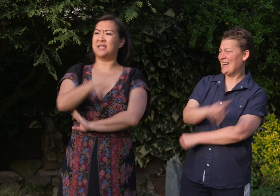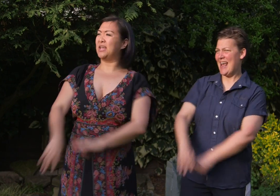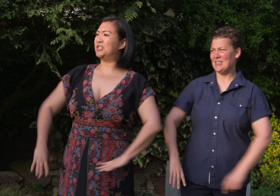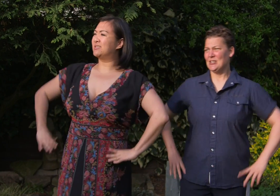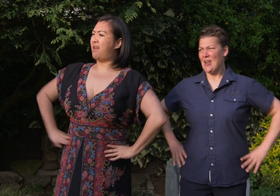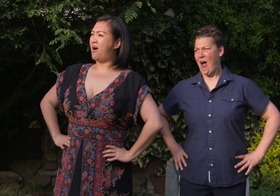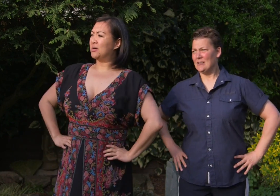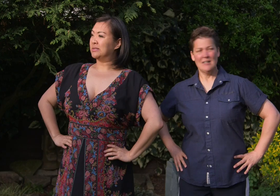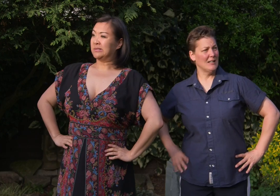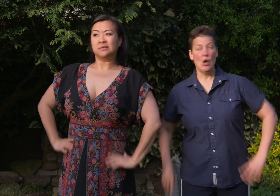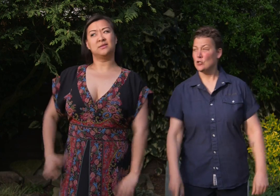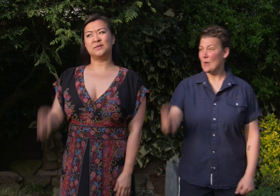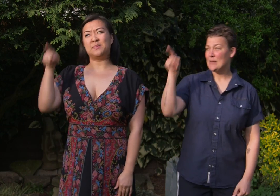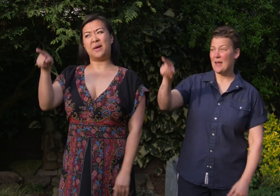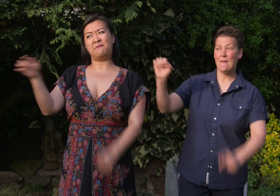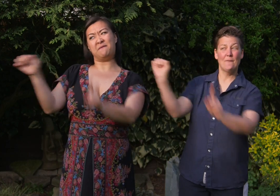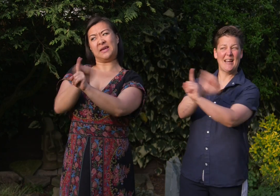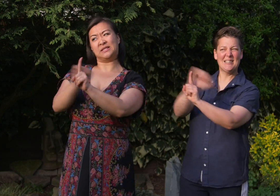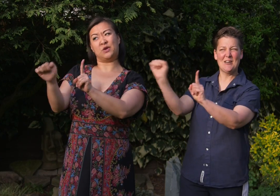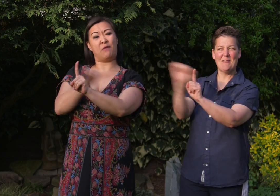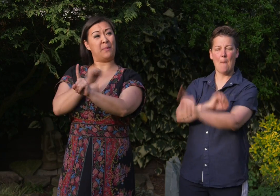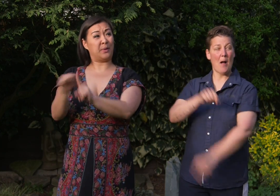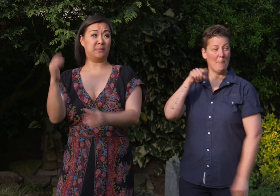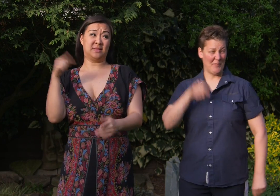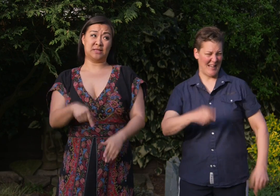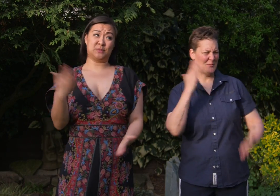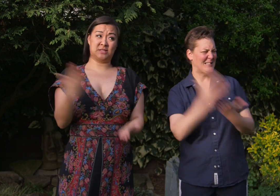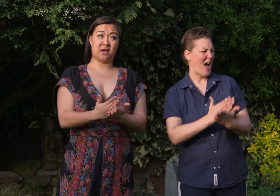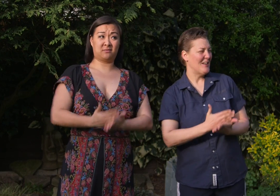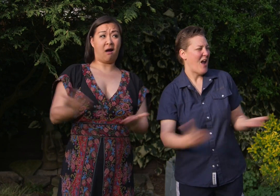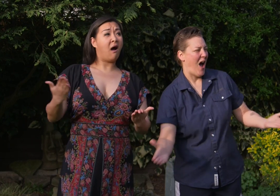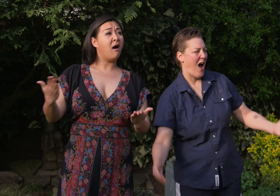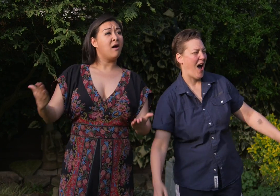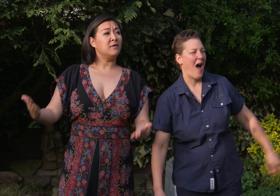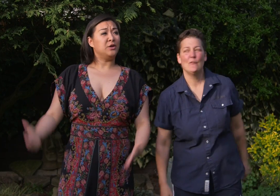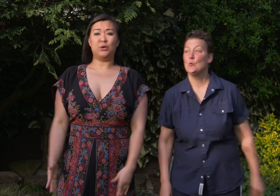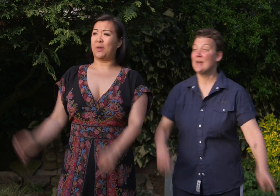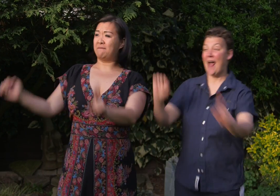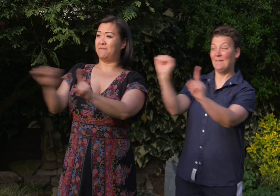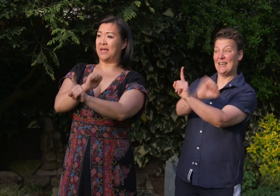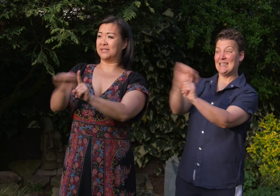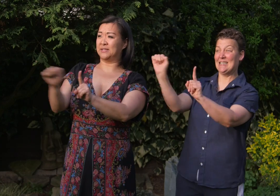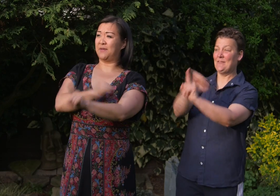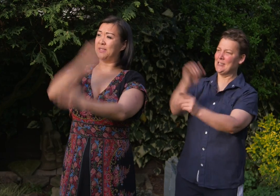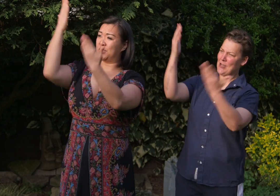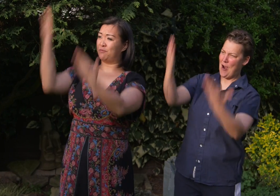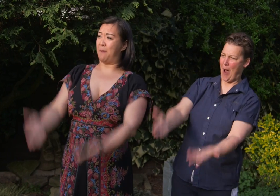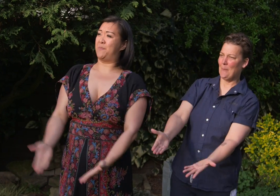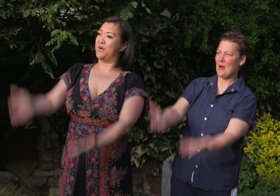of nature's laws. So he's a bit of a fixer-upper, but this we're certain of. You can fix this fixer-upper